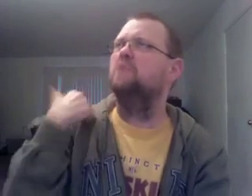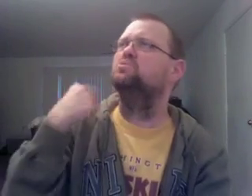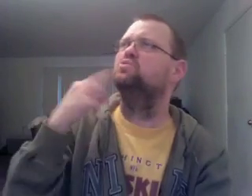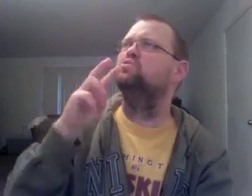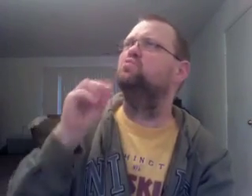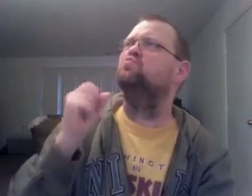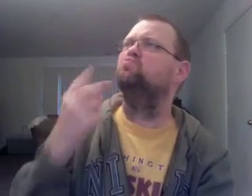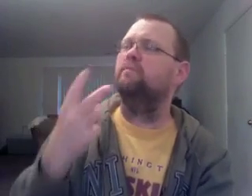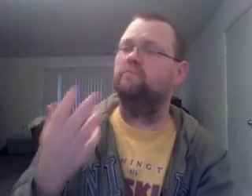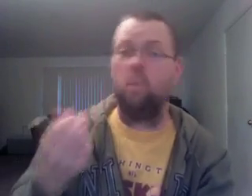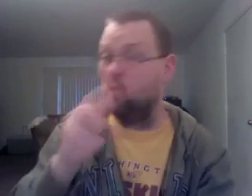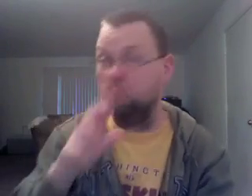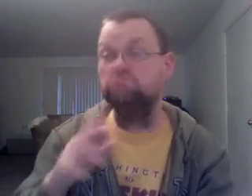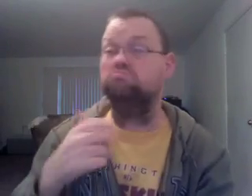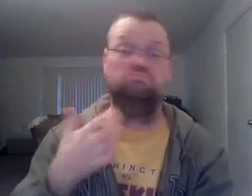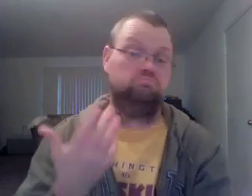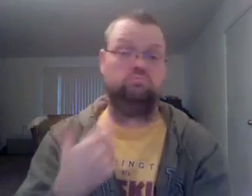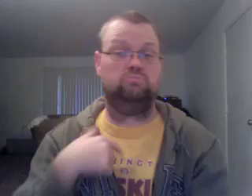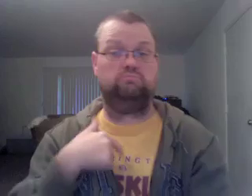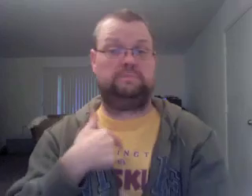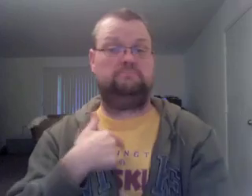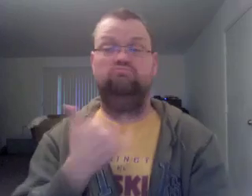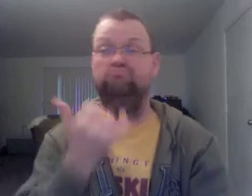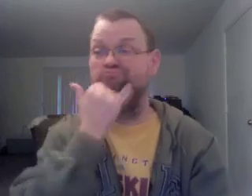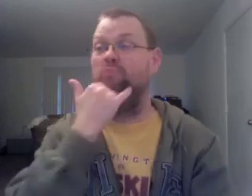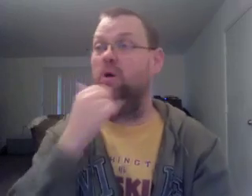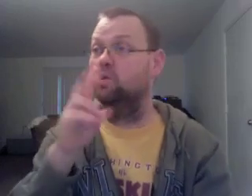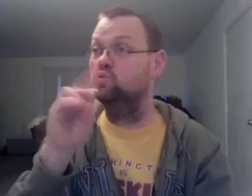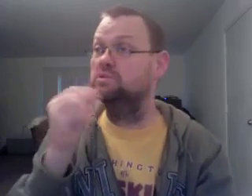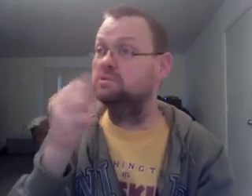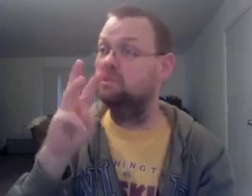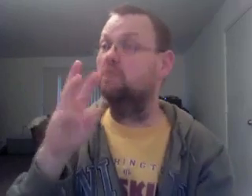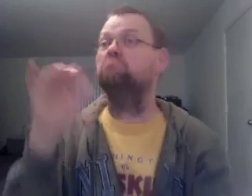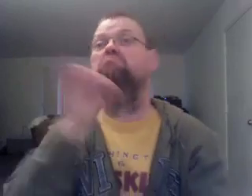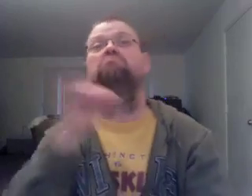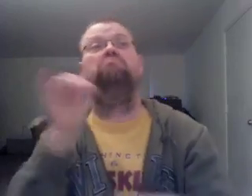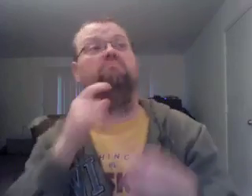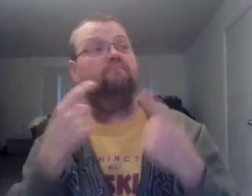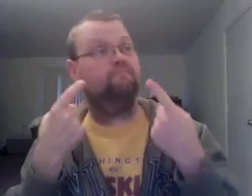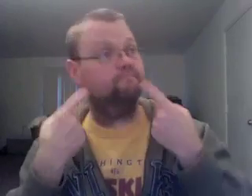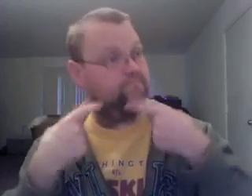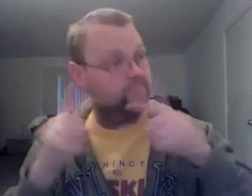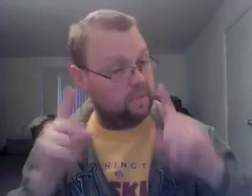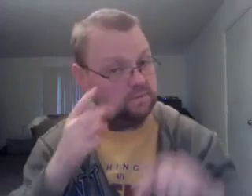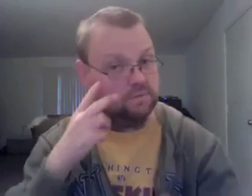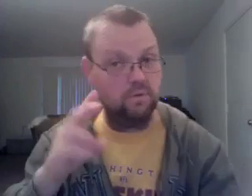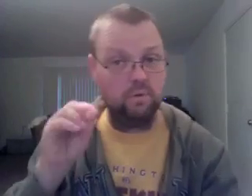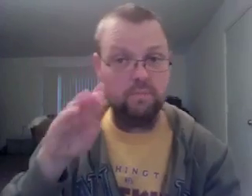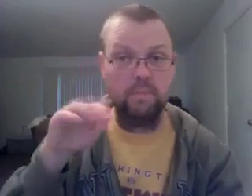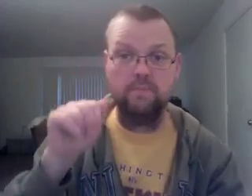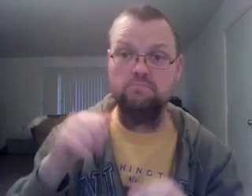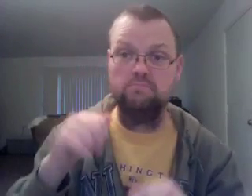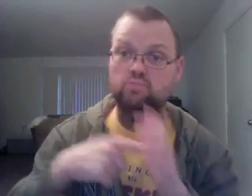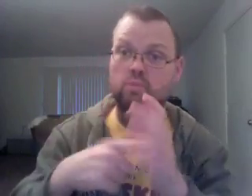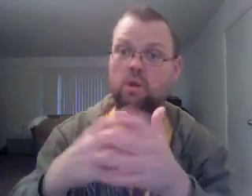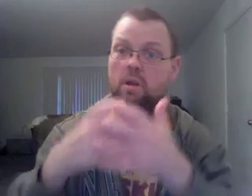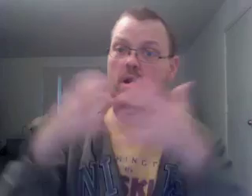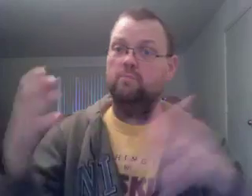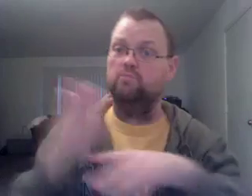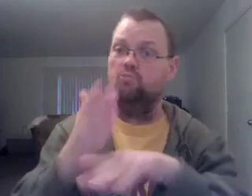Plus, you can add features like vanishing deductibles to your policy, and then take $100 off your deductible for every year of safe driving. Year after year,